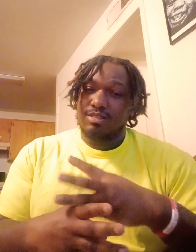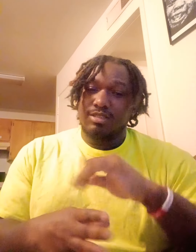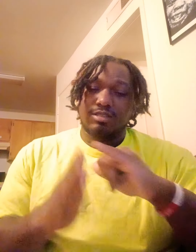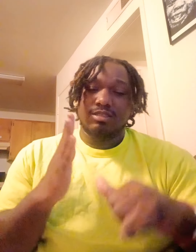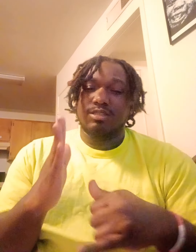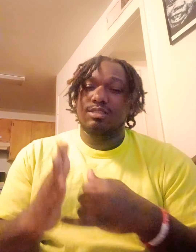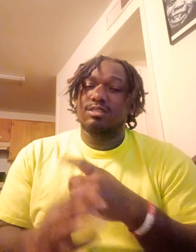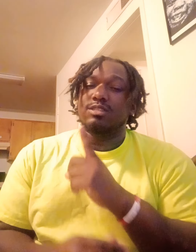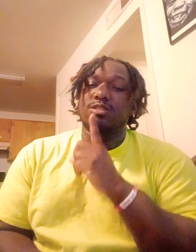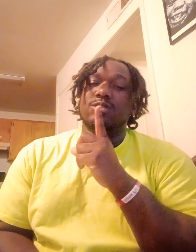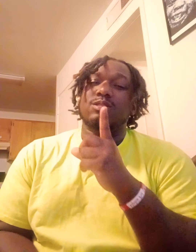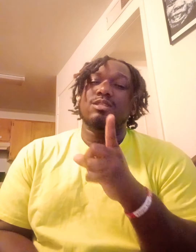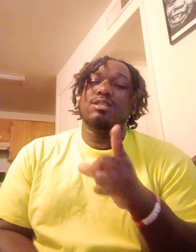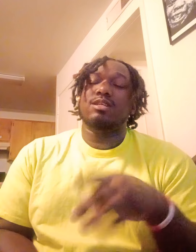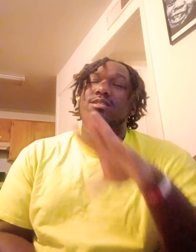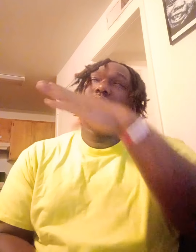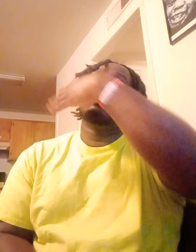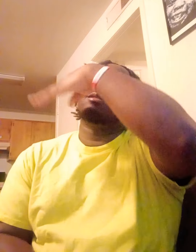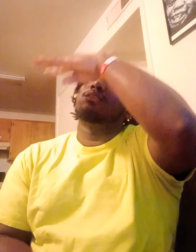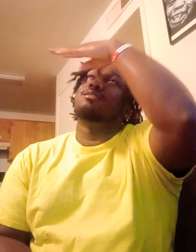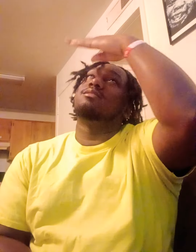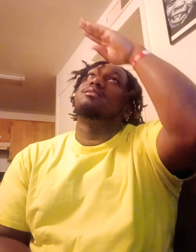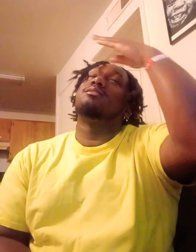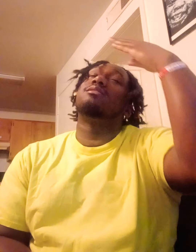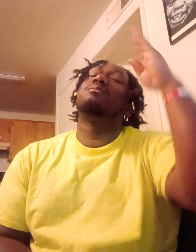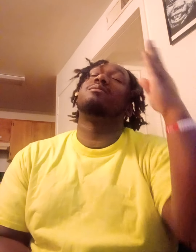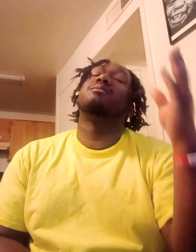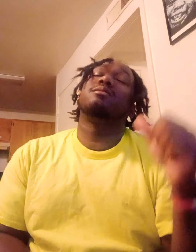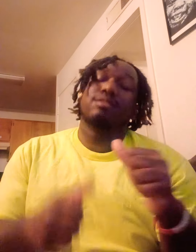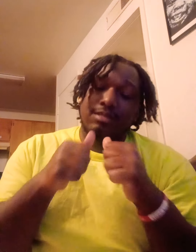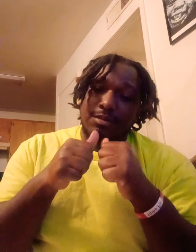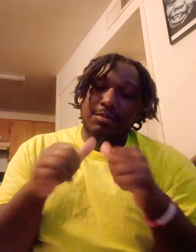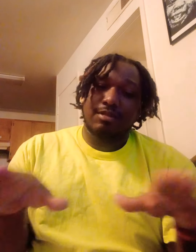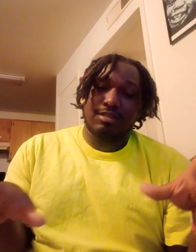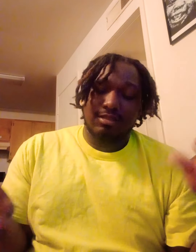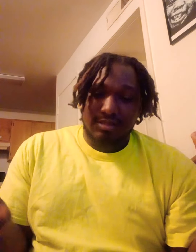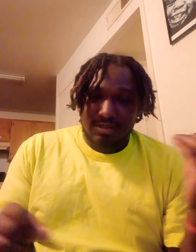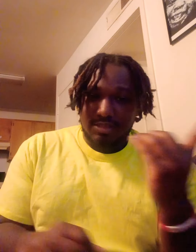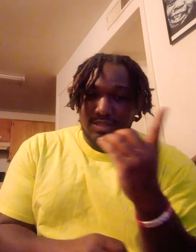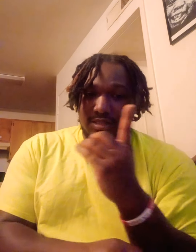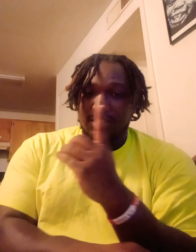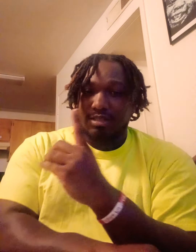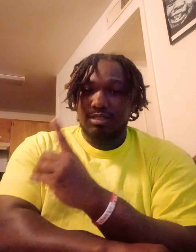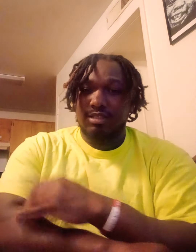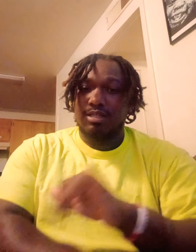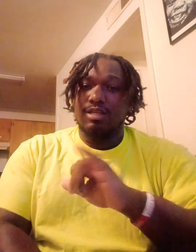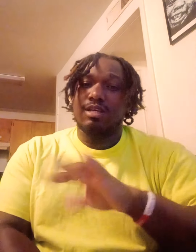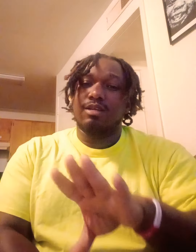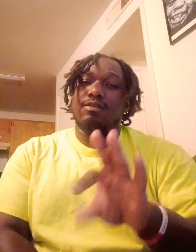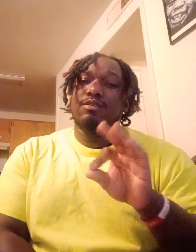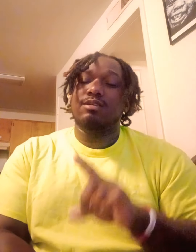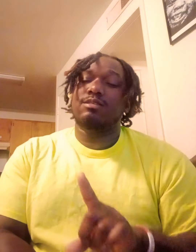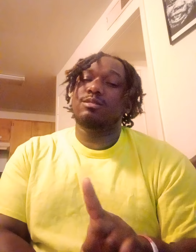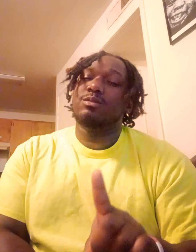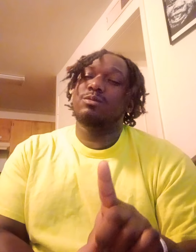Just sure as the sky is blue I'm blessed the day that I found you